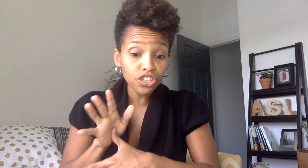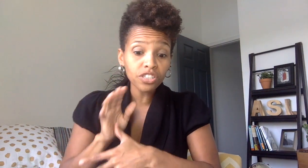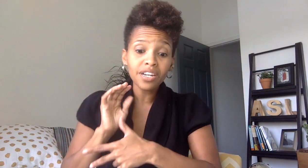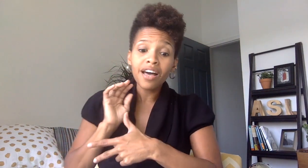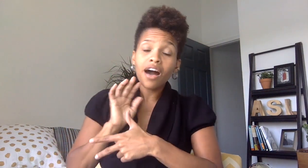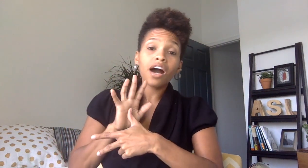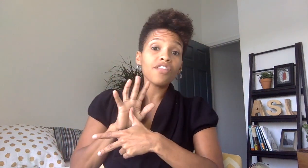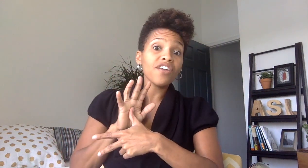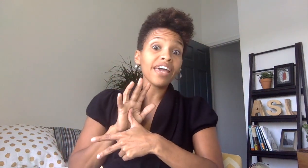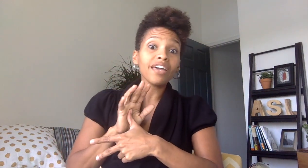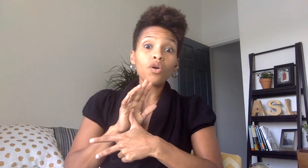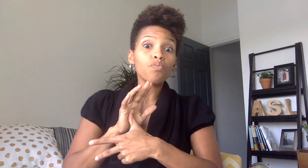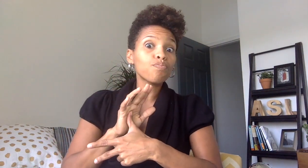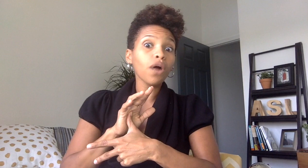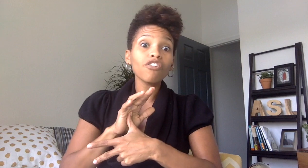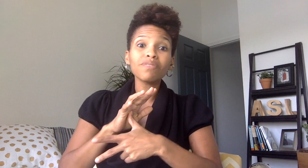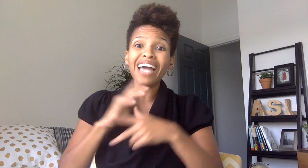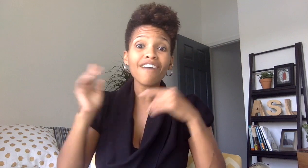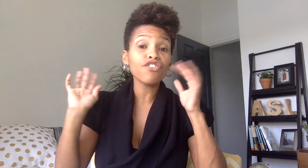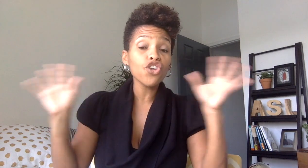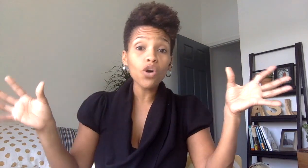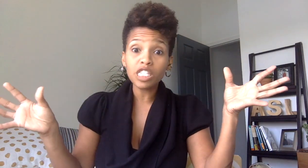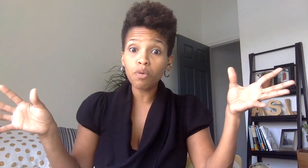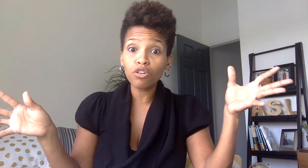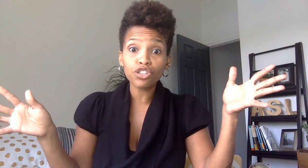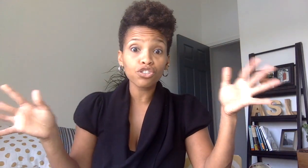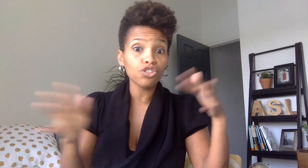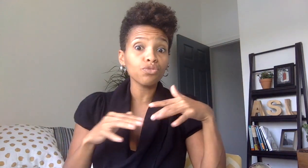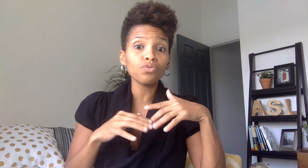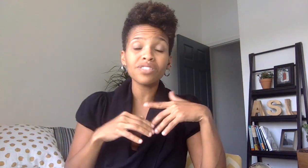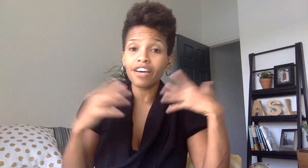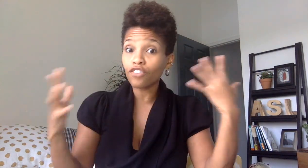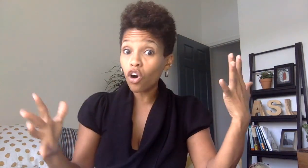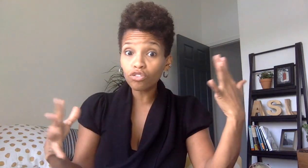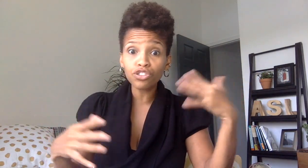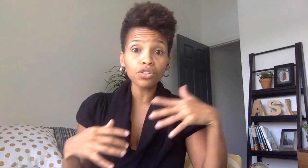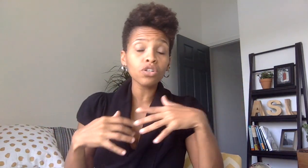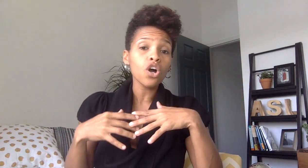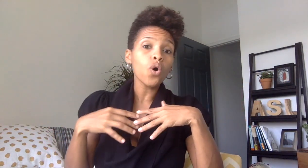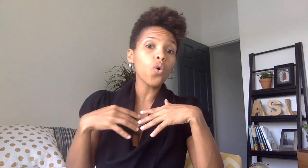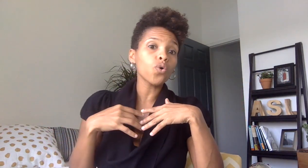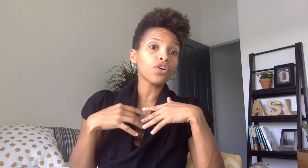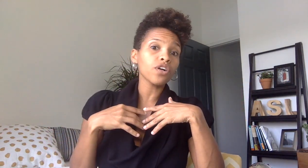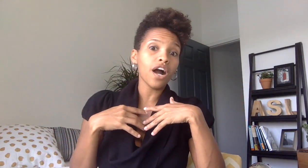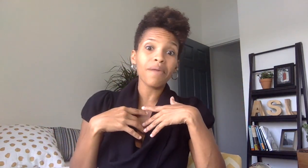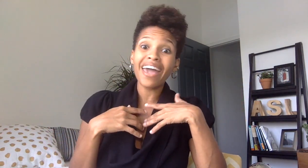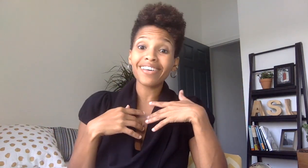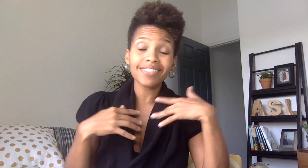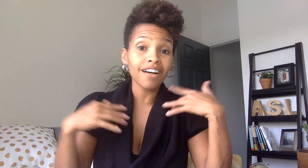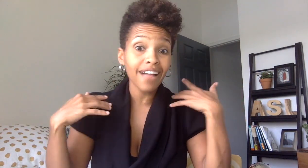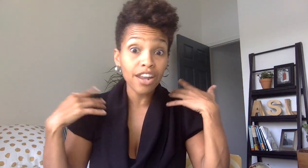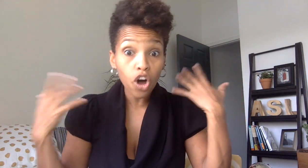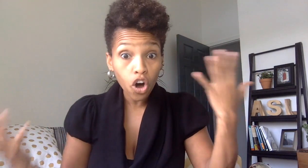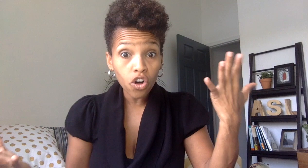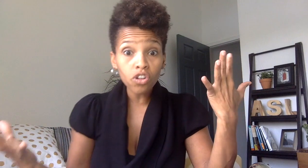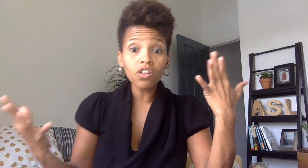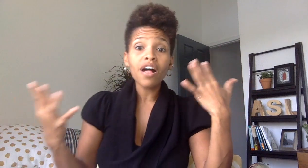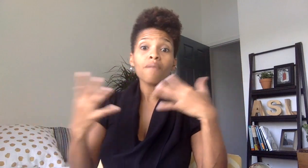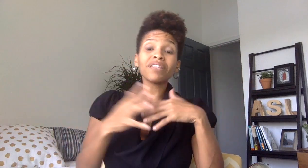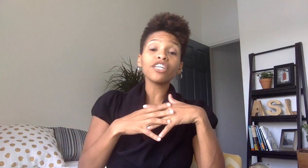they probably have no exposure to deaf culture or ASL at all but they